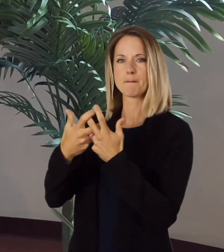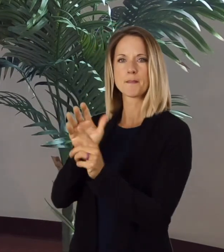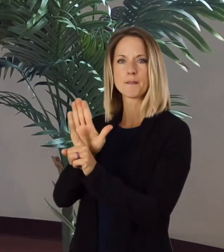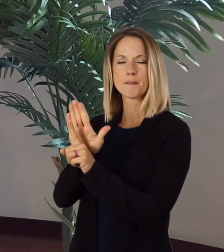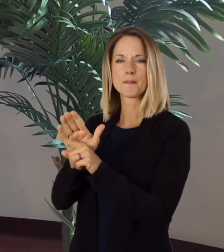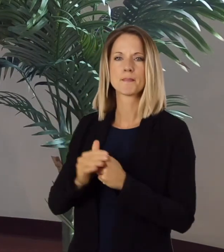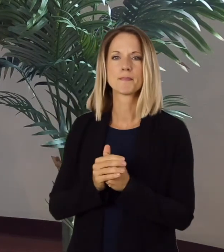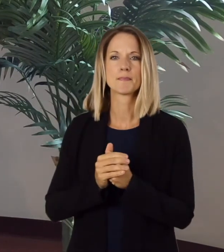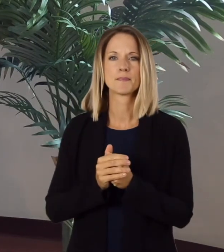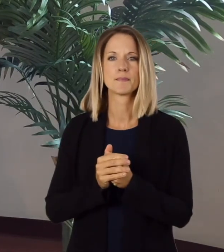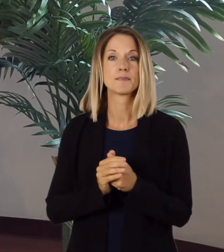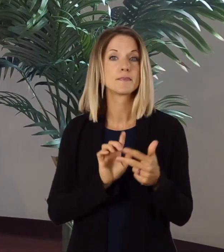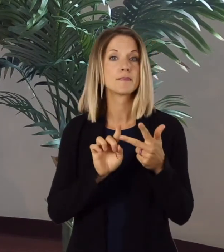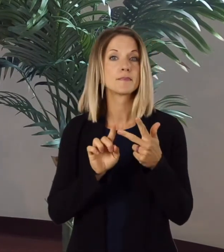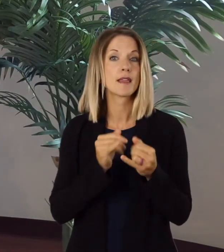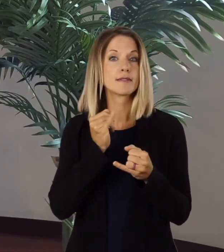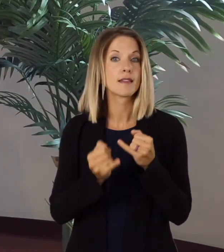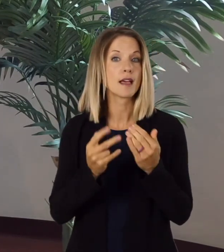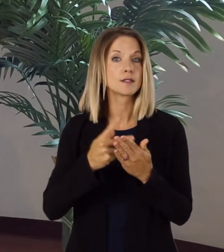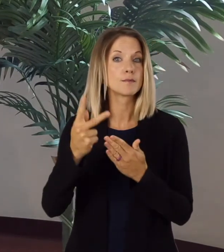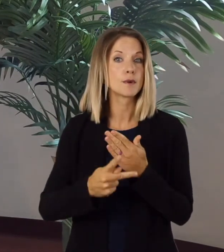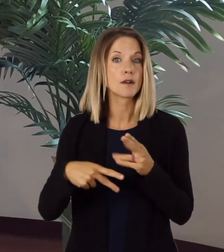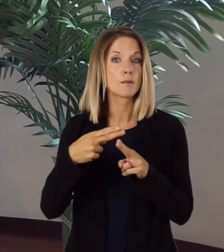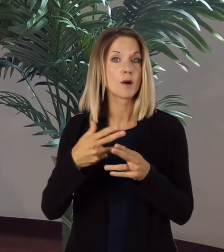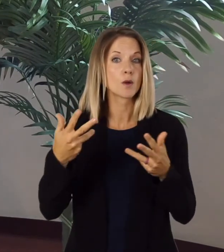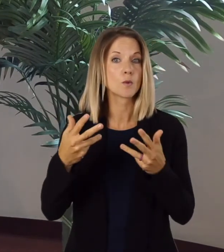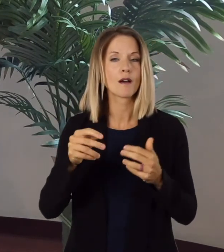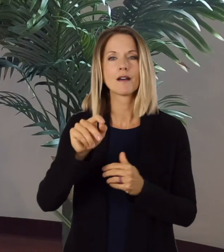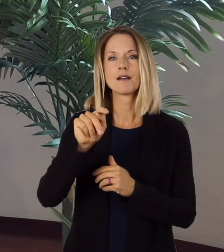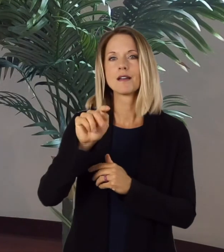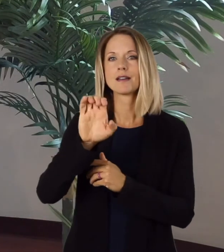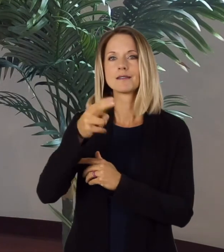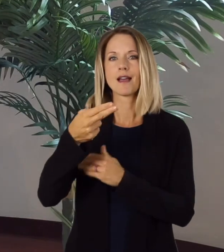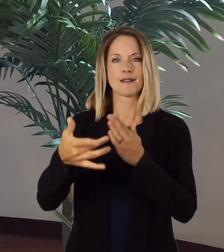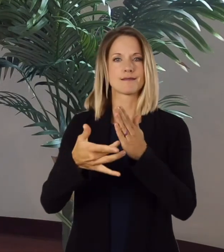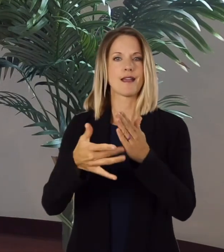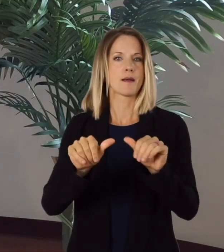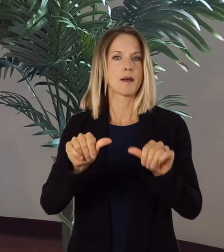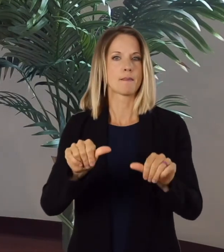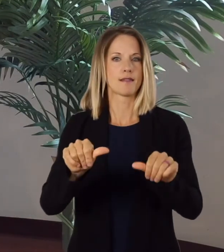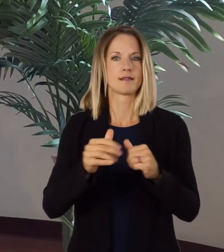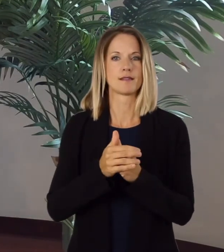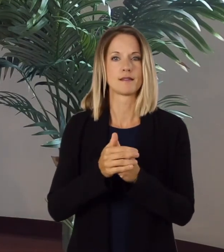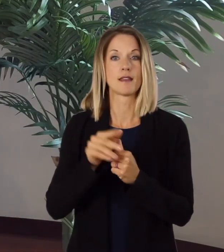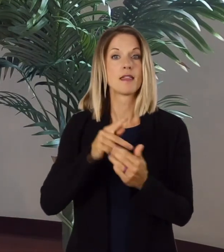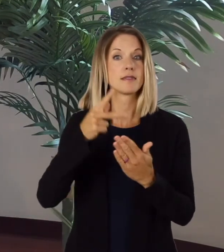program I want to discuss is TechAbility. It's a program funded through the Mental Health Trust and to